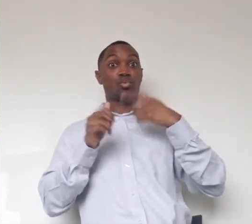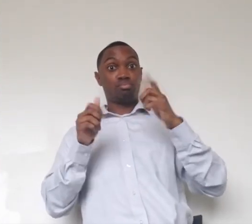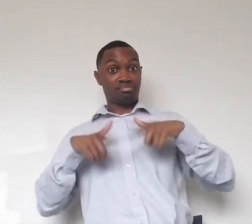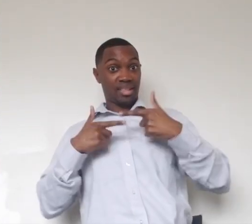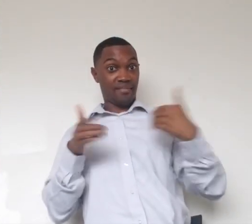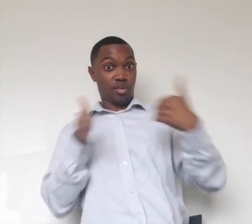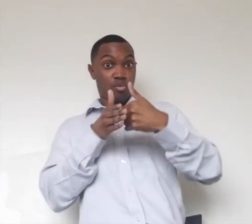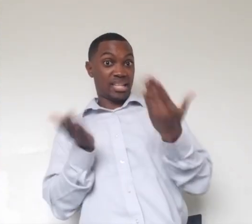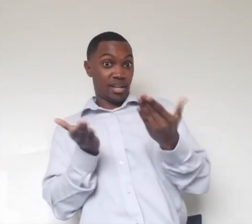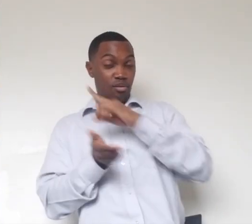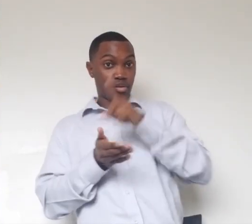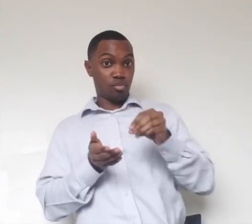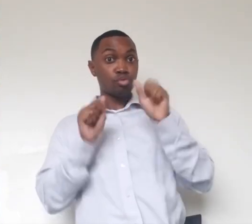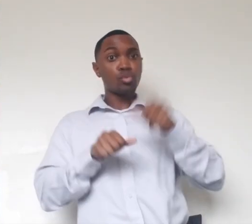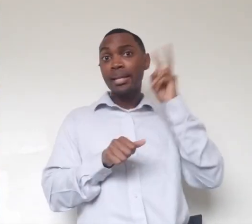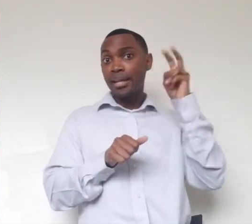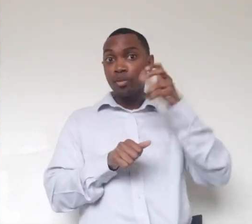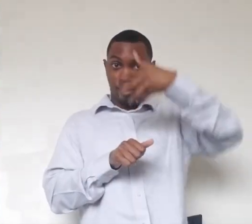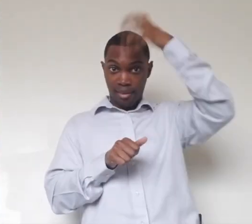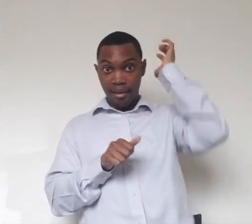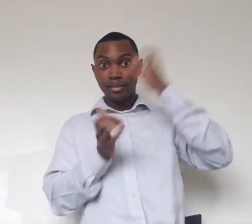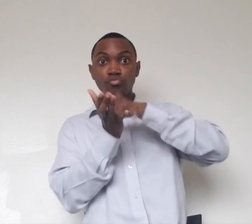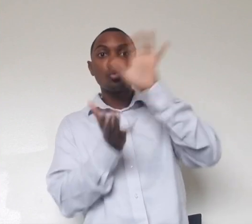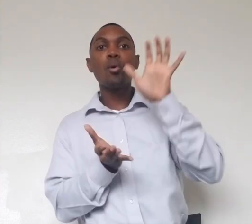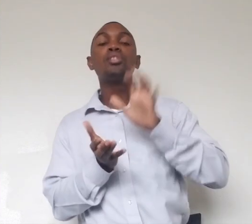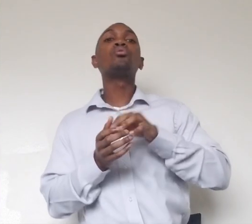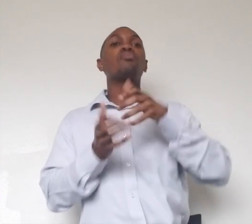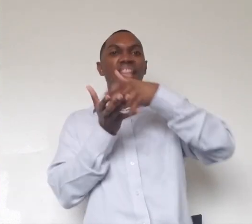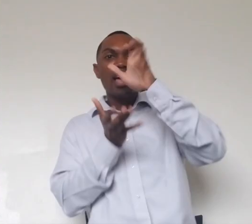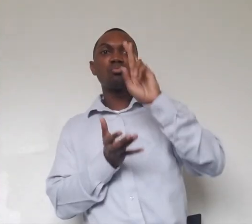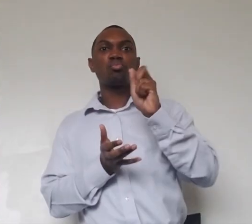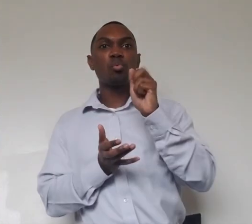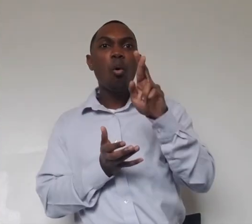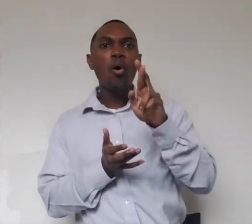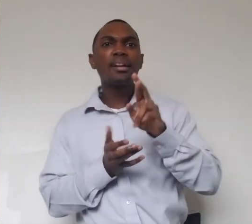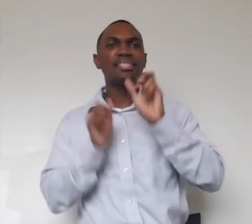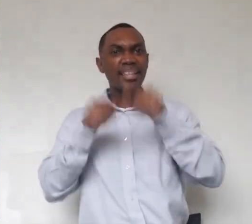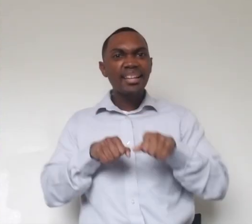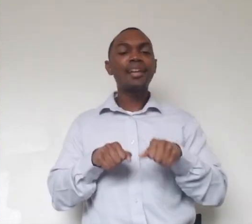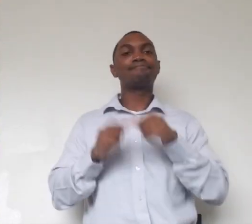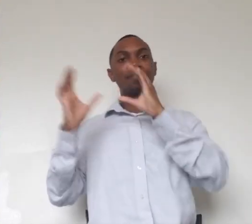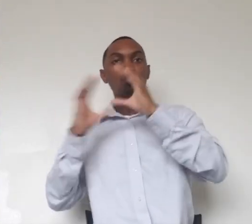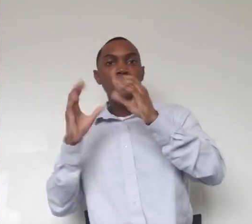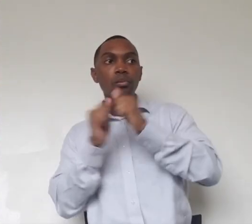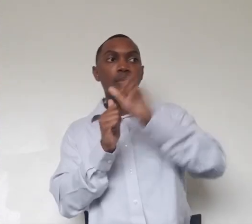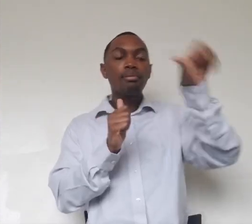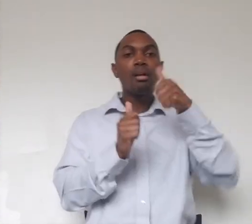lions will roar to communicate different things to each other. One thing they're communicating to other lions is their location. So